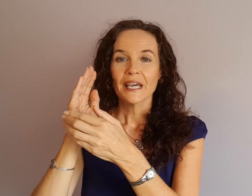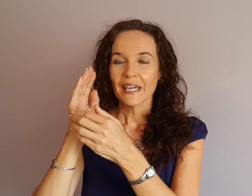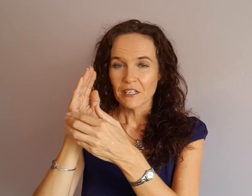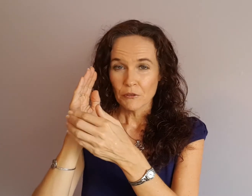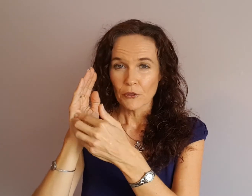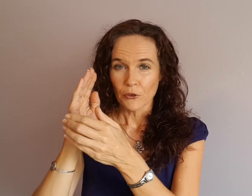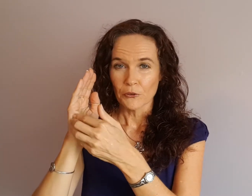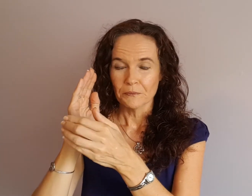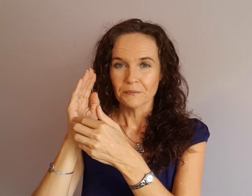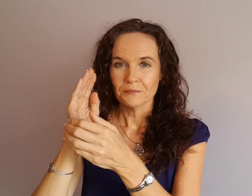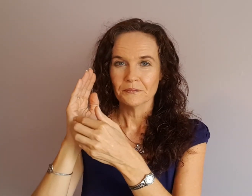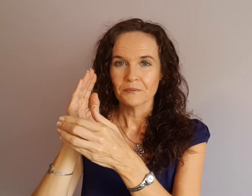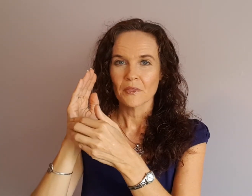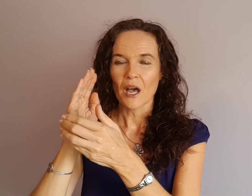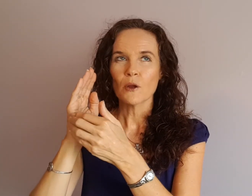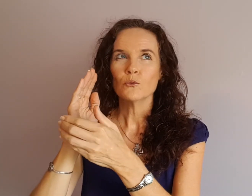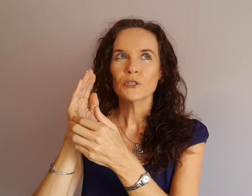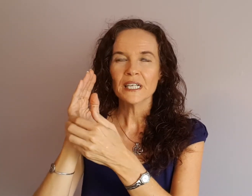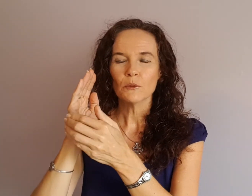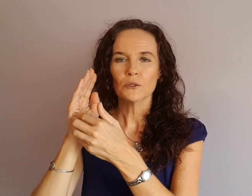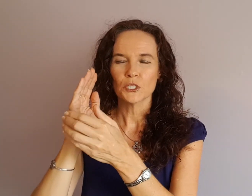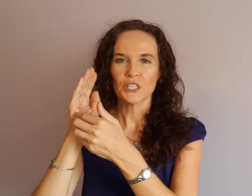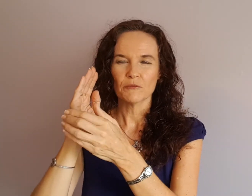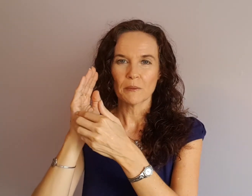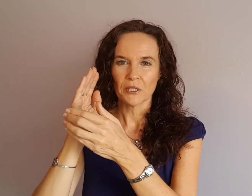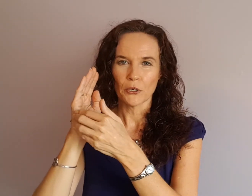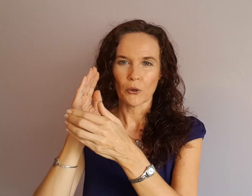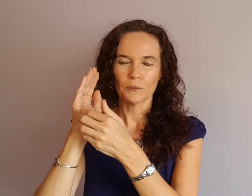Even though I really want to achieve my big goal.